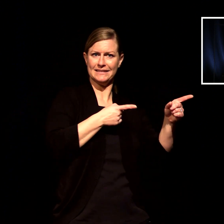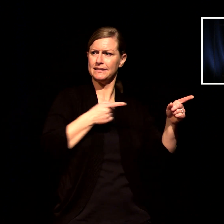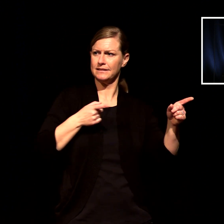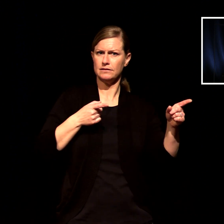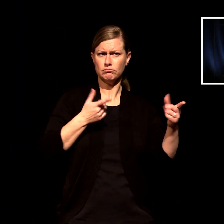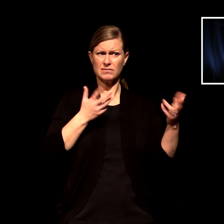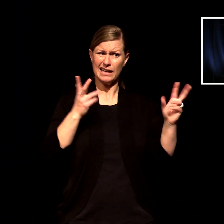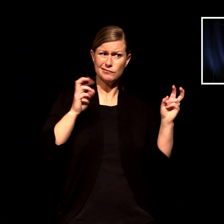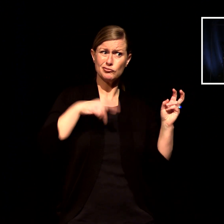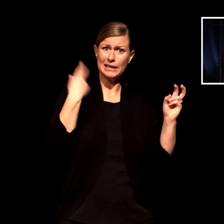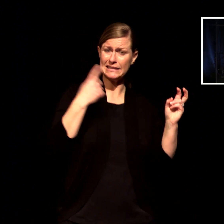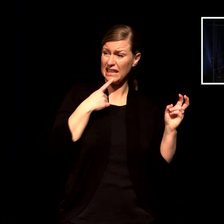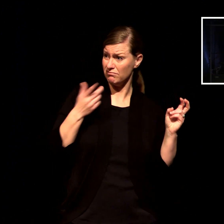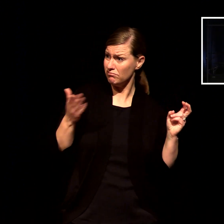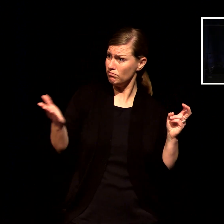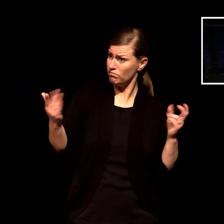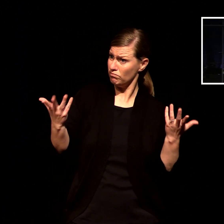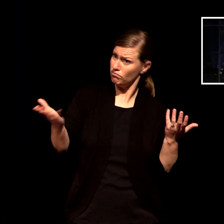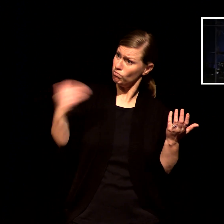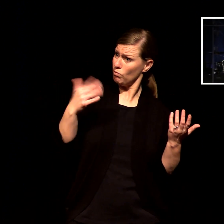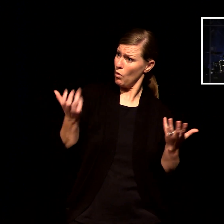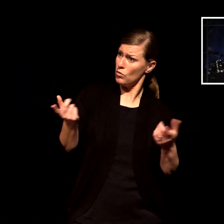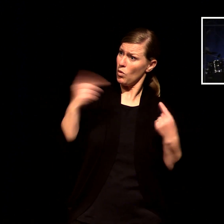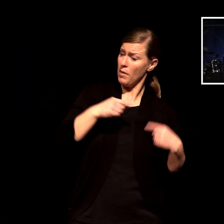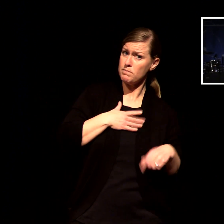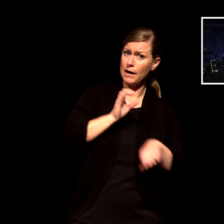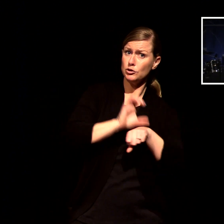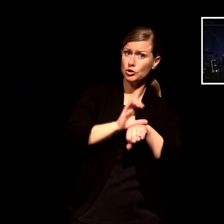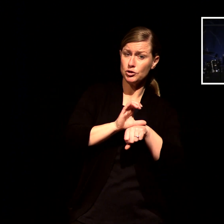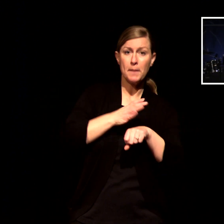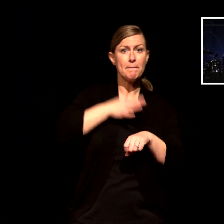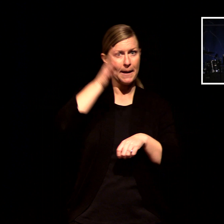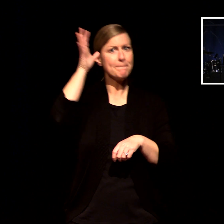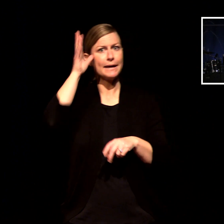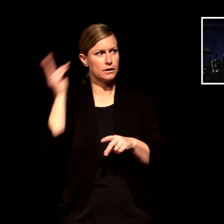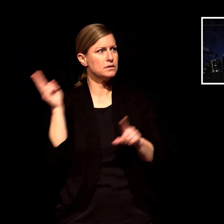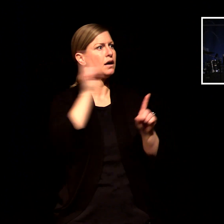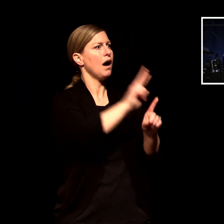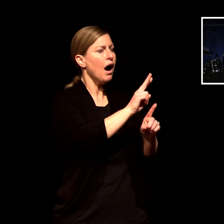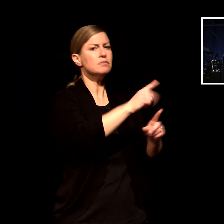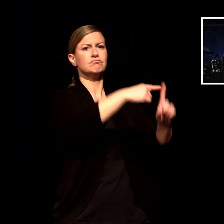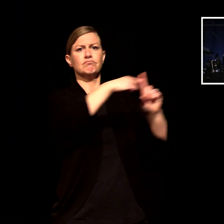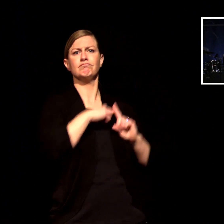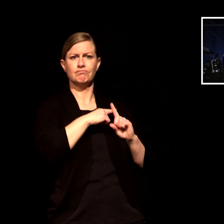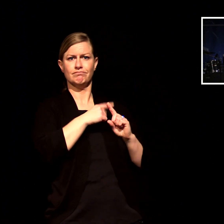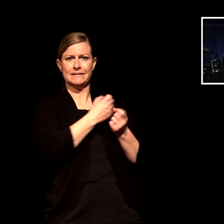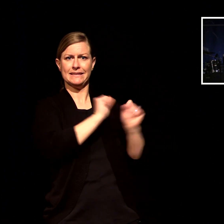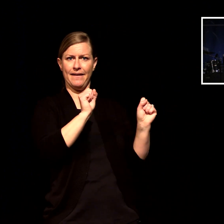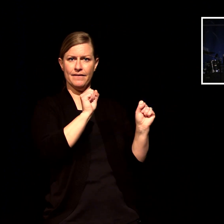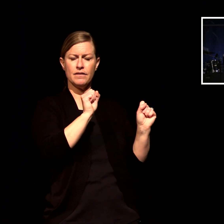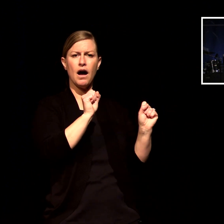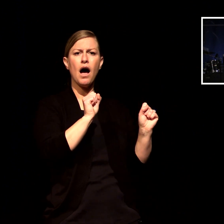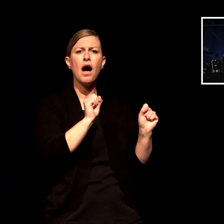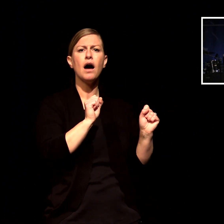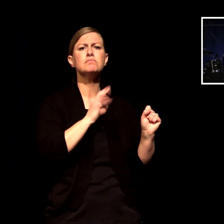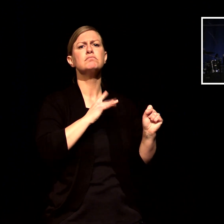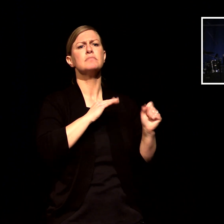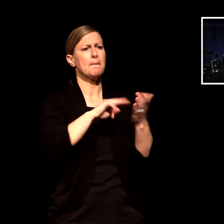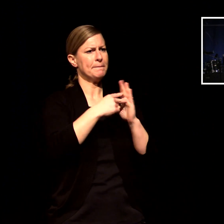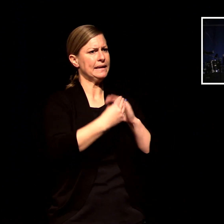i got to grow up in a great church and in a great family with faith and i want you to think about for